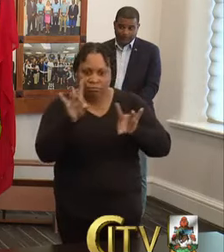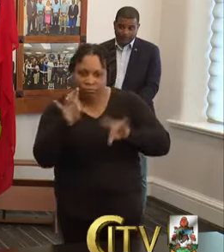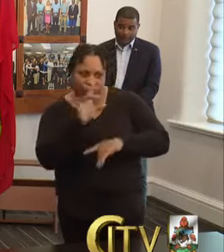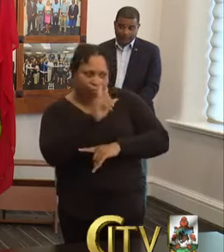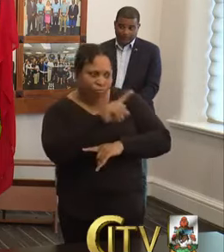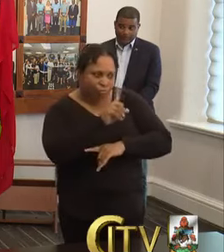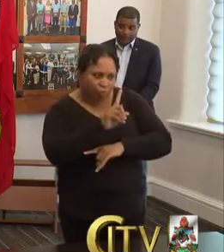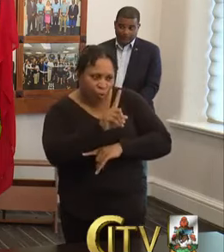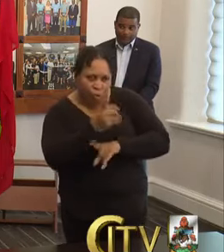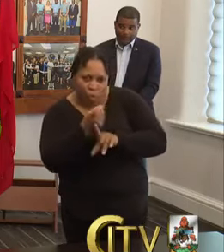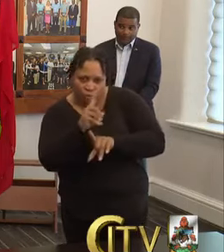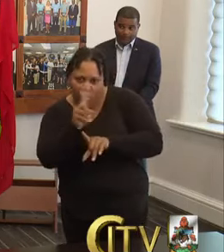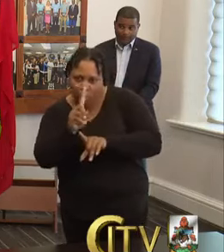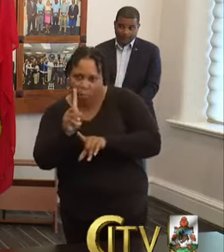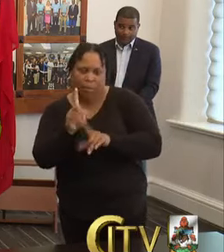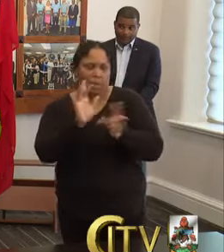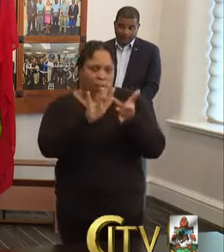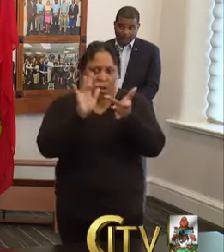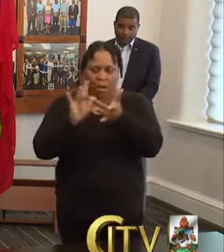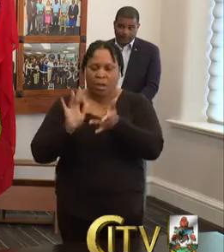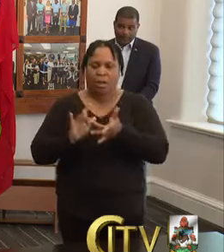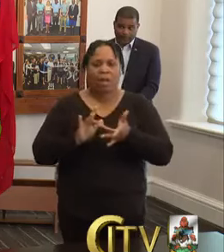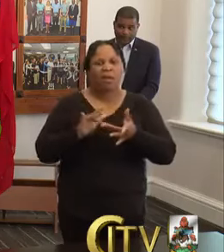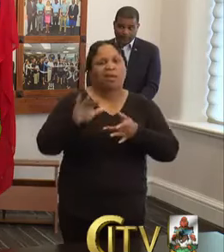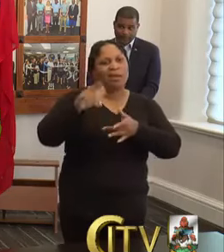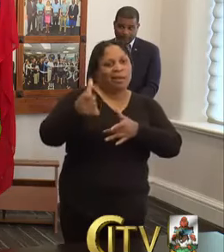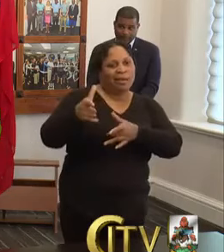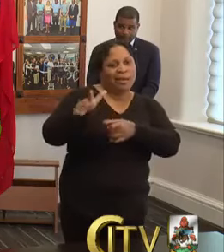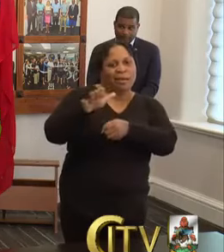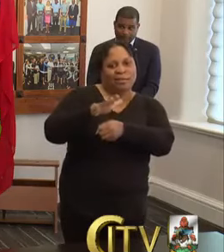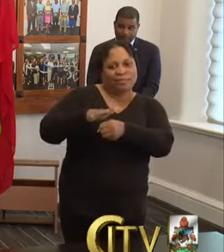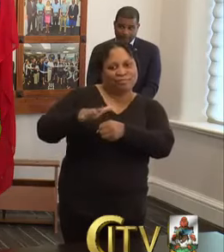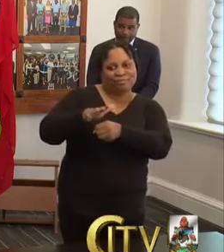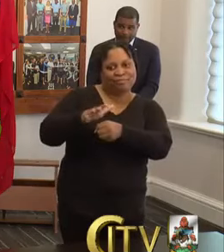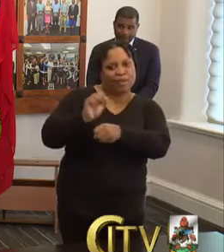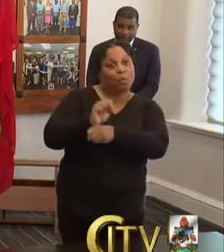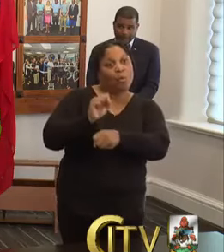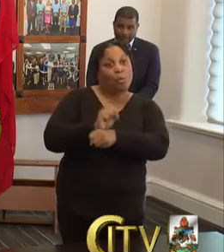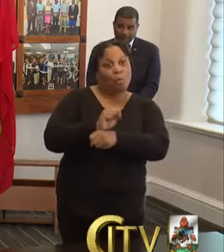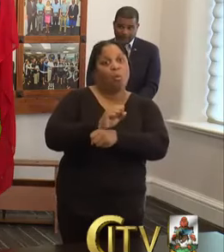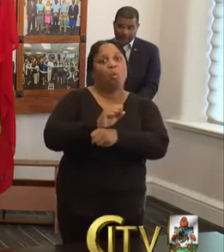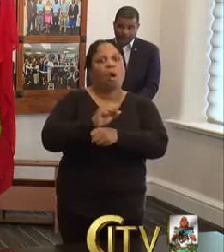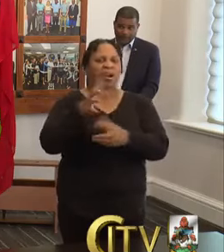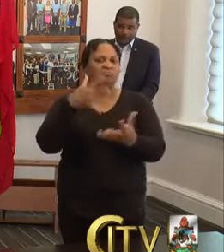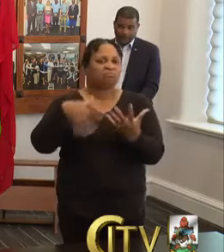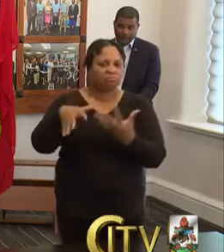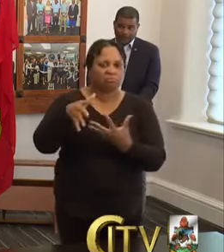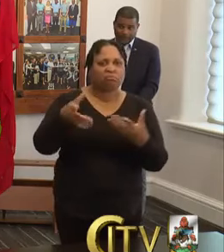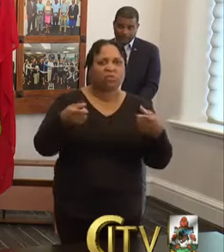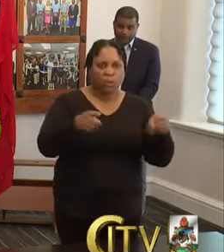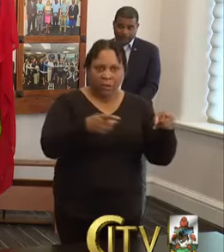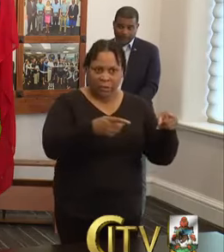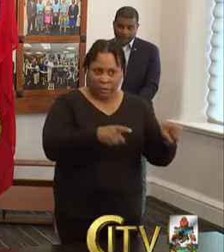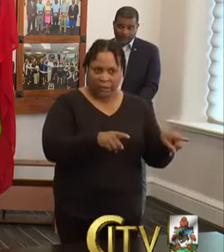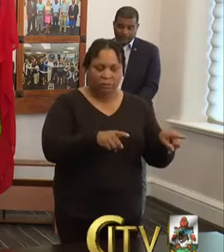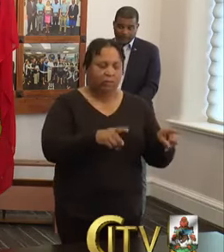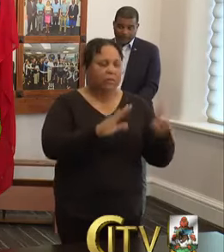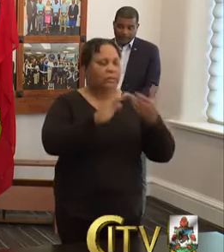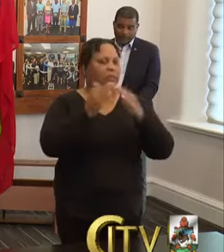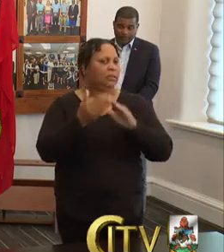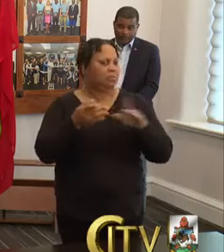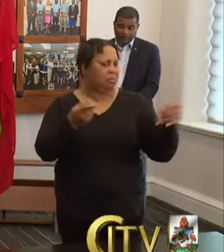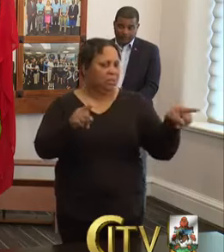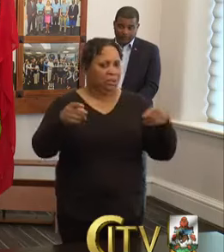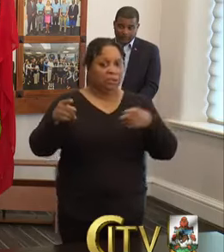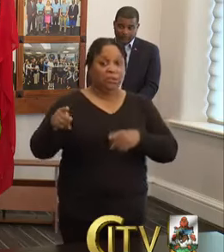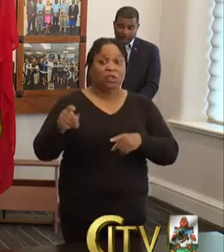at the next area would be their place of employment, as well as any other social activities or community events and